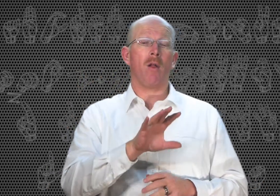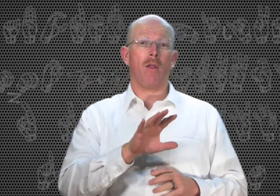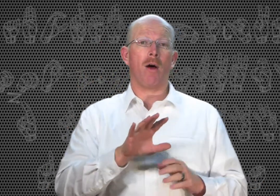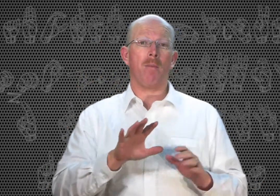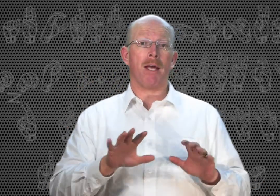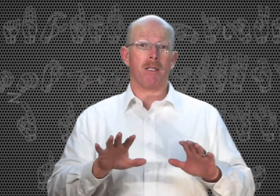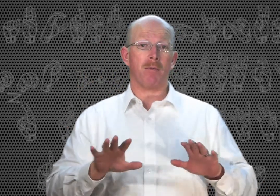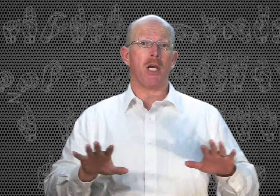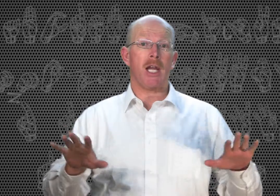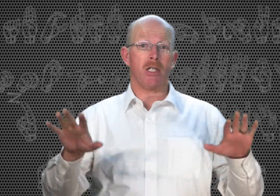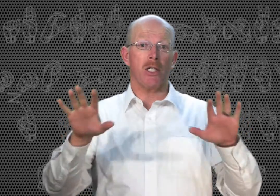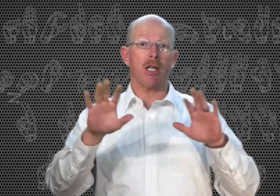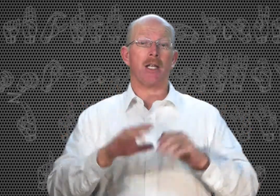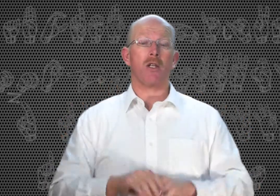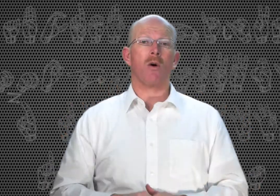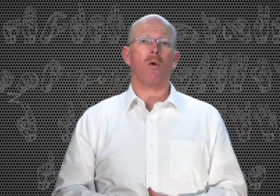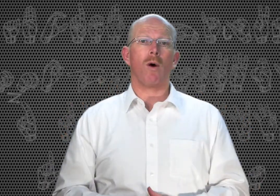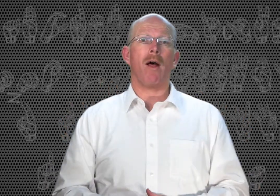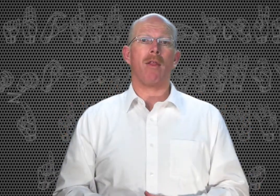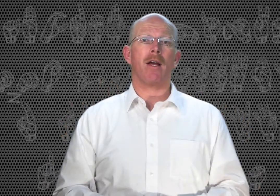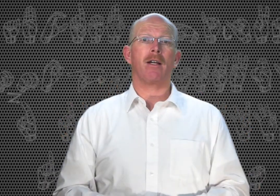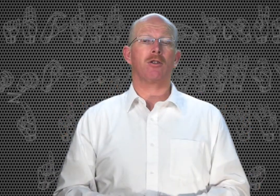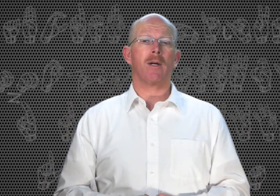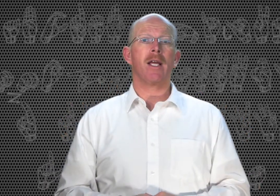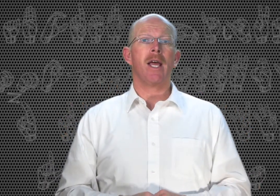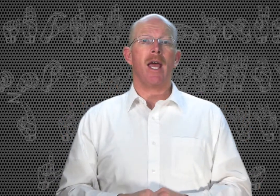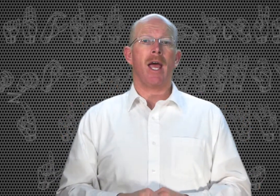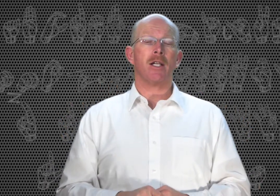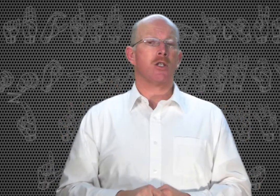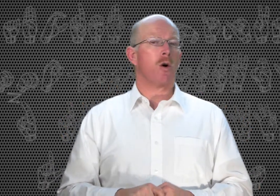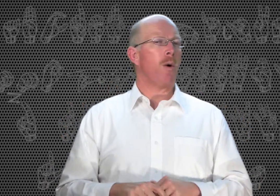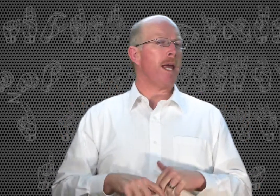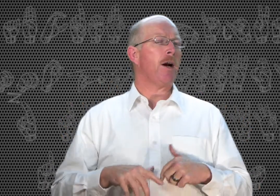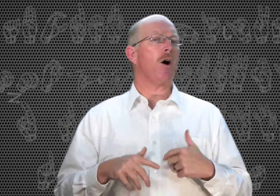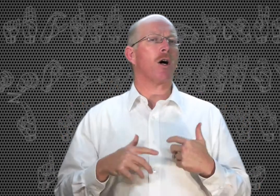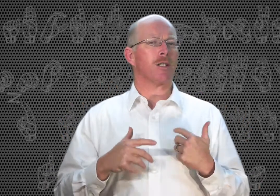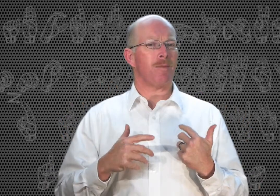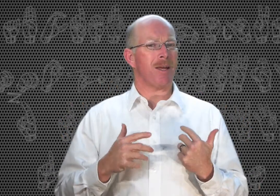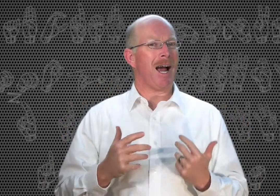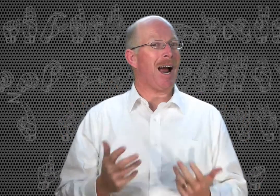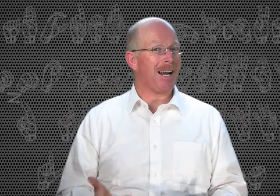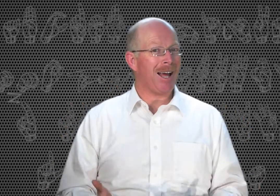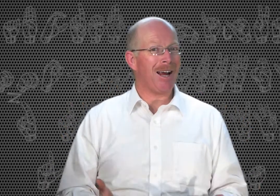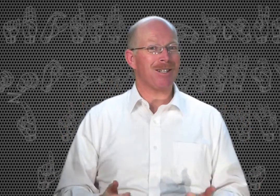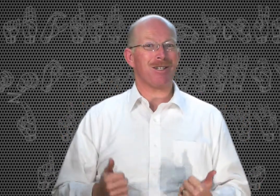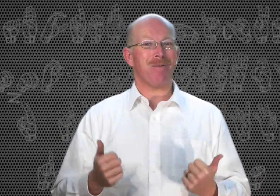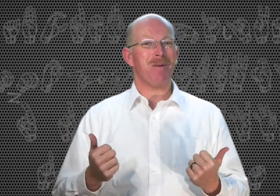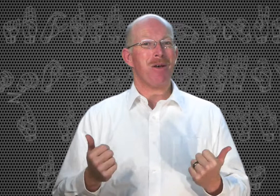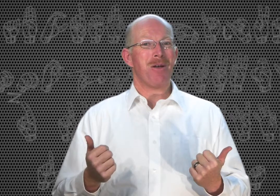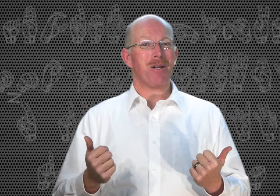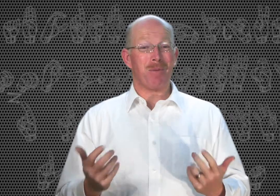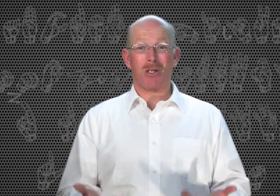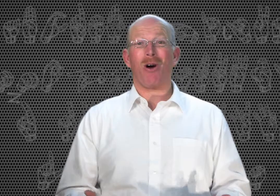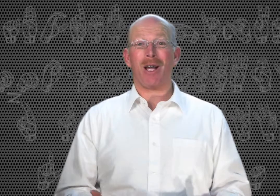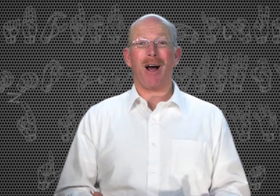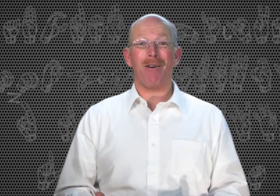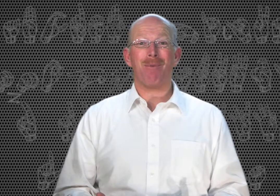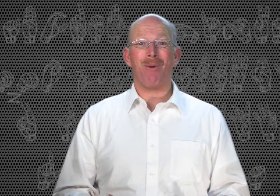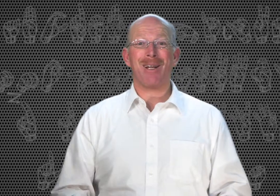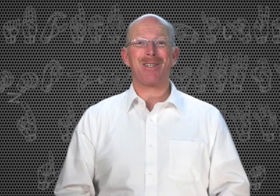They'll make some changes as you go around the country. And so here are some guidelines, some starting off points